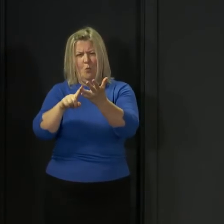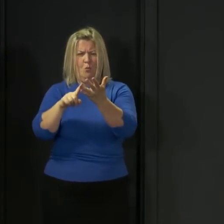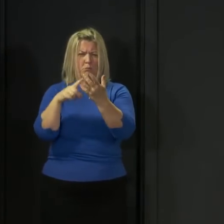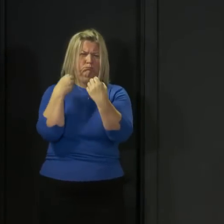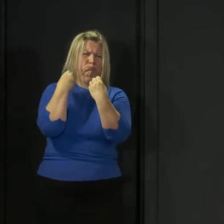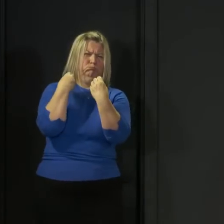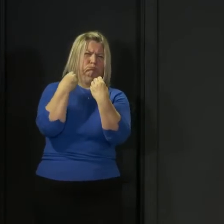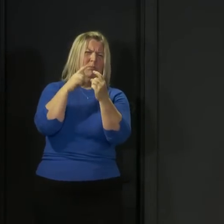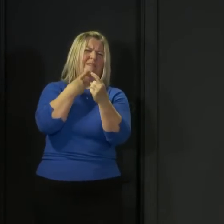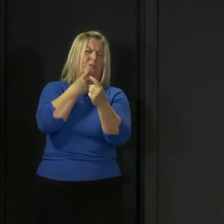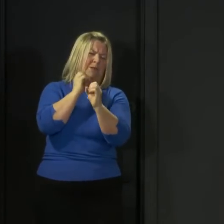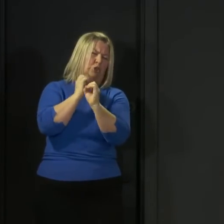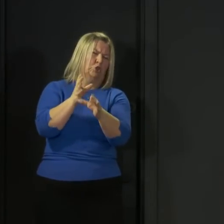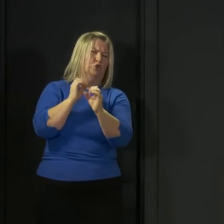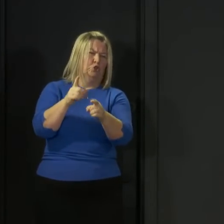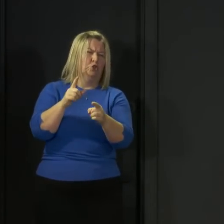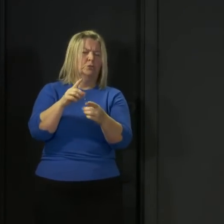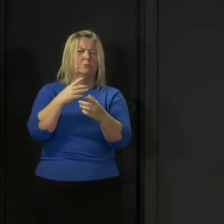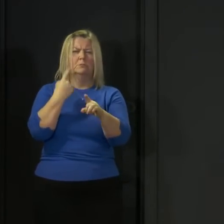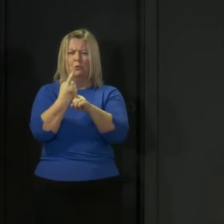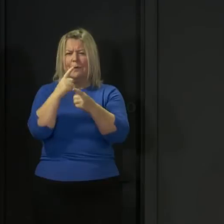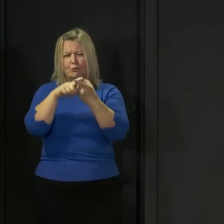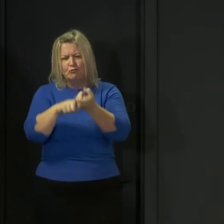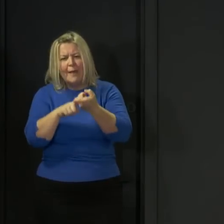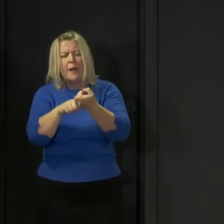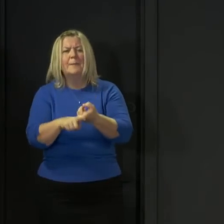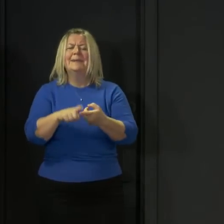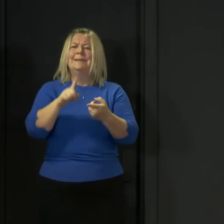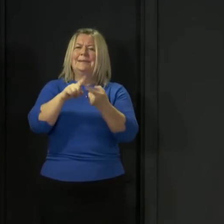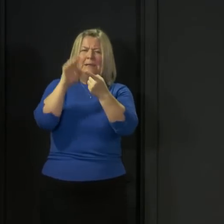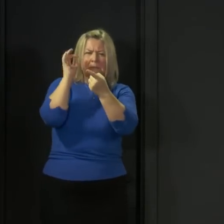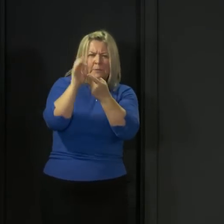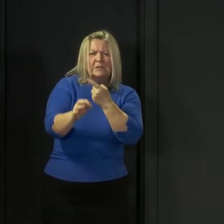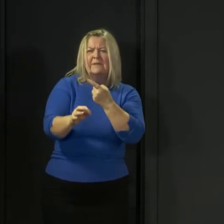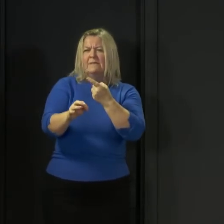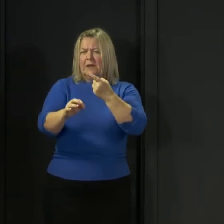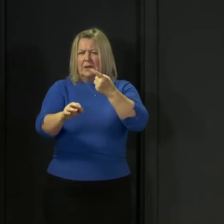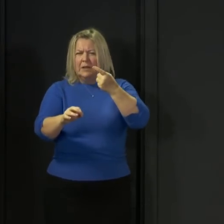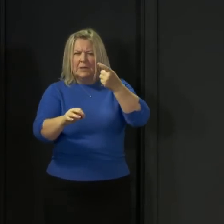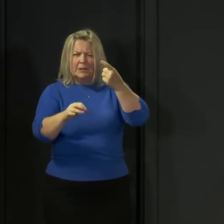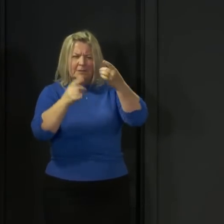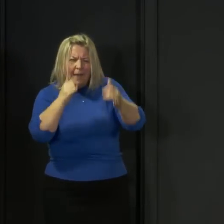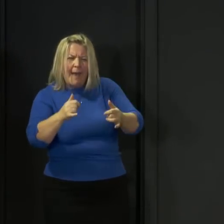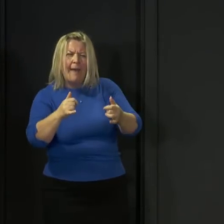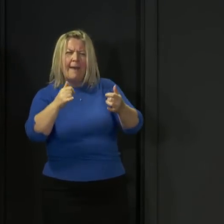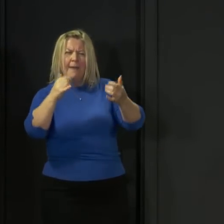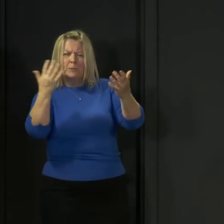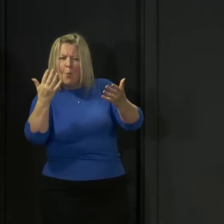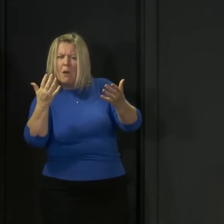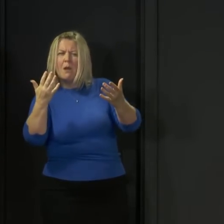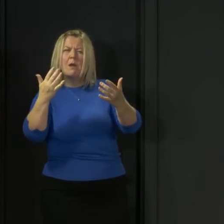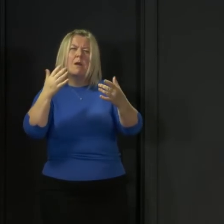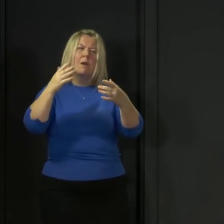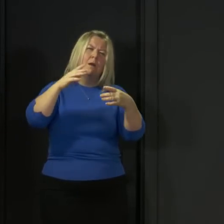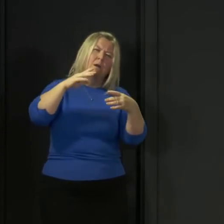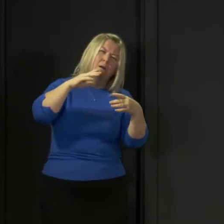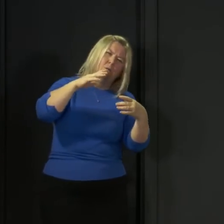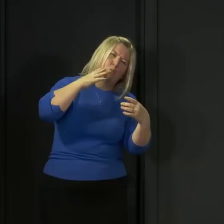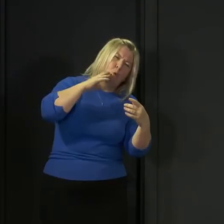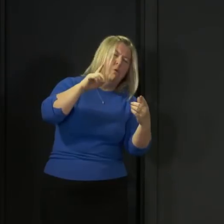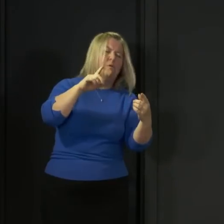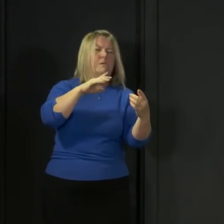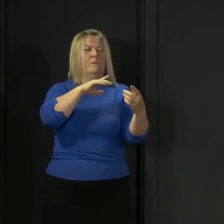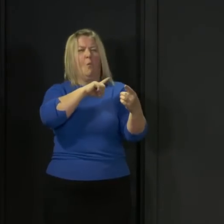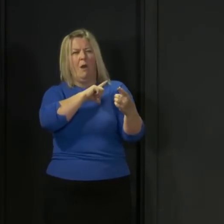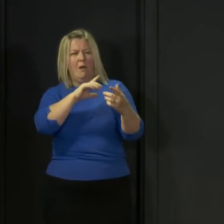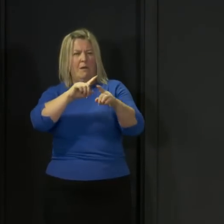ago I think in terms of the reliability the sensitivity and specificity of the test we've always said that in certain circumstances the